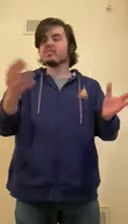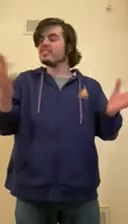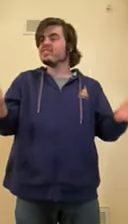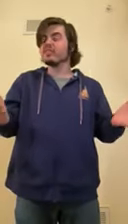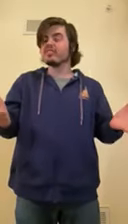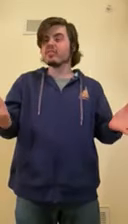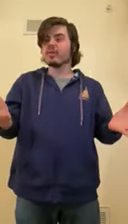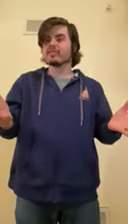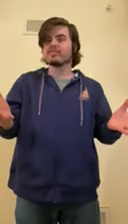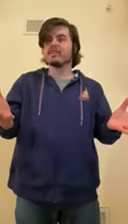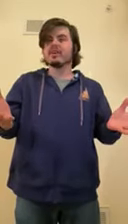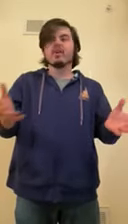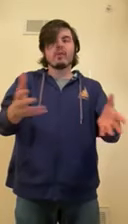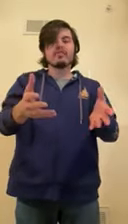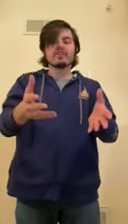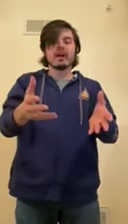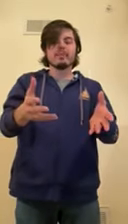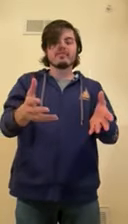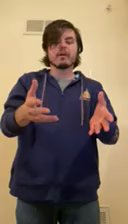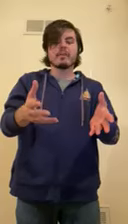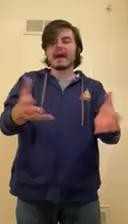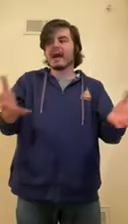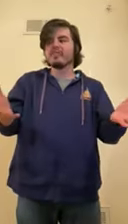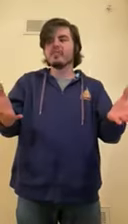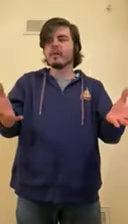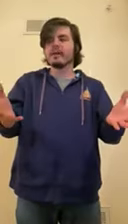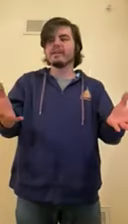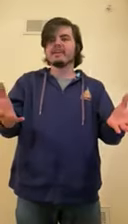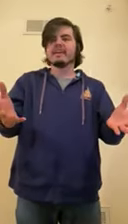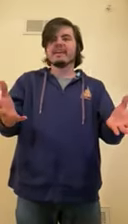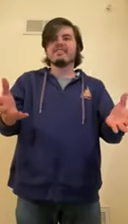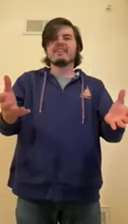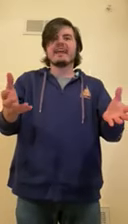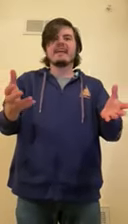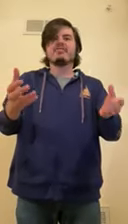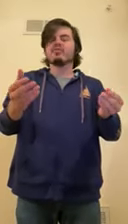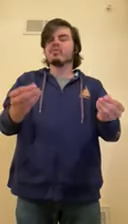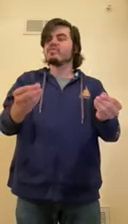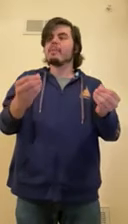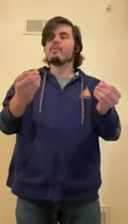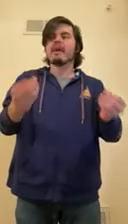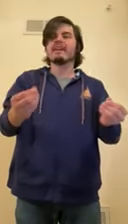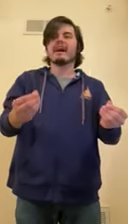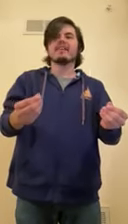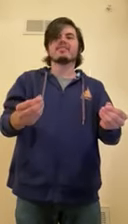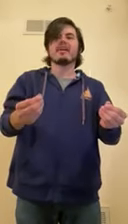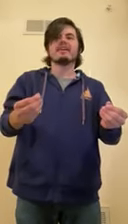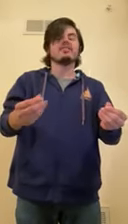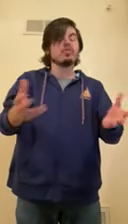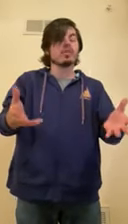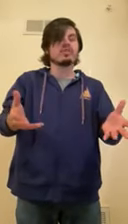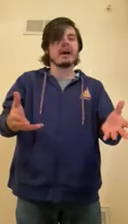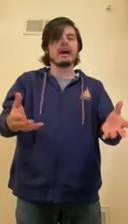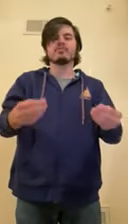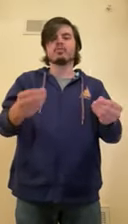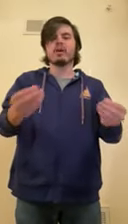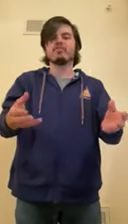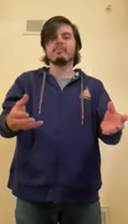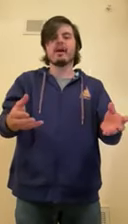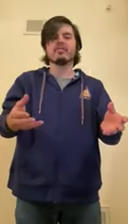consider the source. Where is it coming from? How do you know it? Is it a source that you may recognize like the New York Times or the Washington Post?